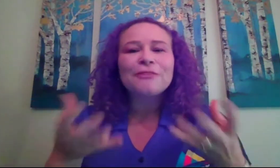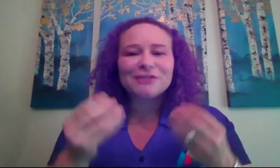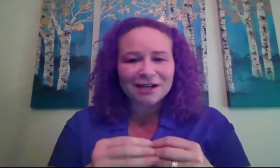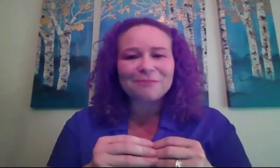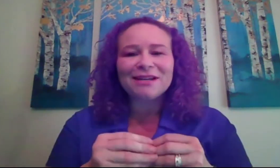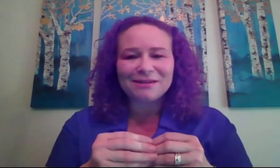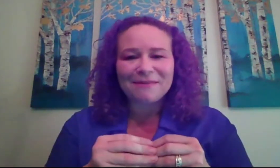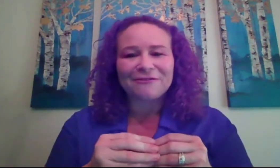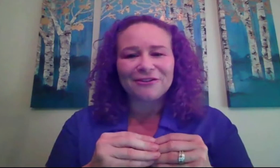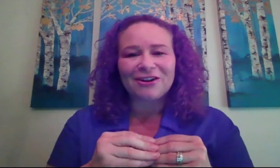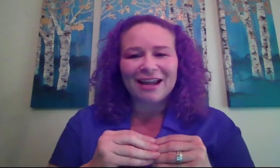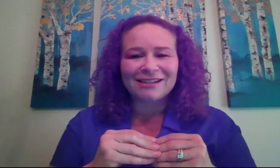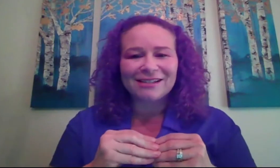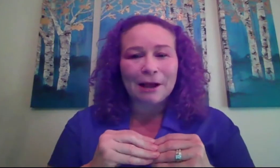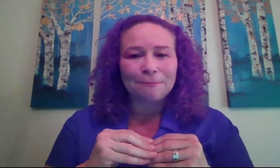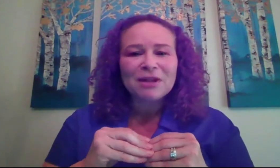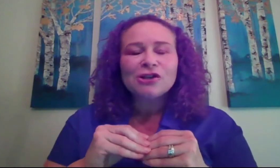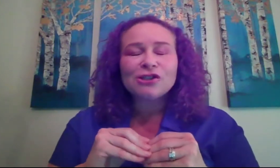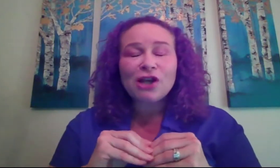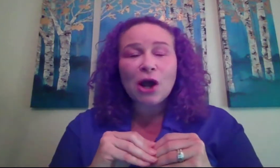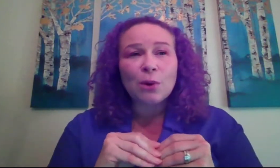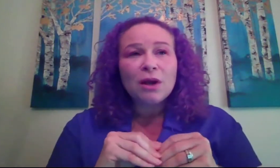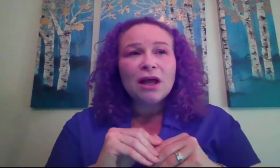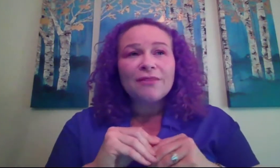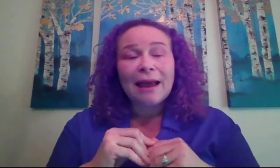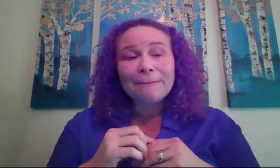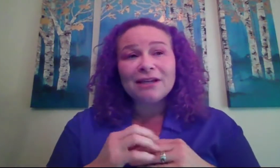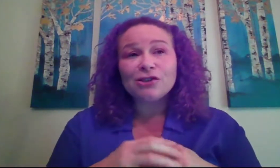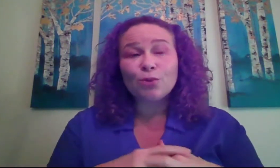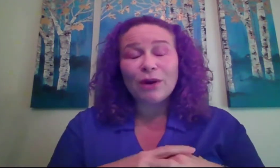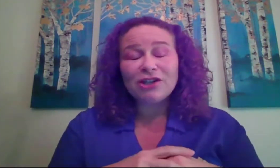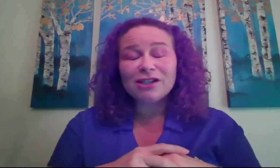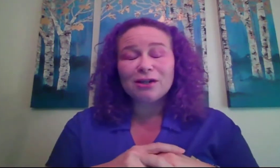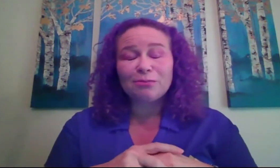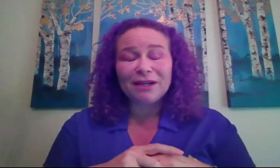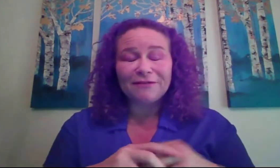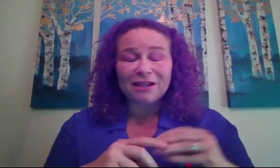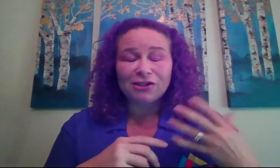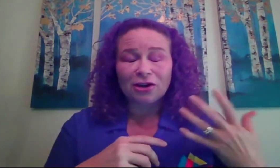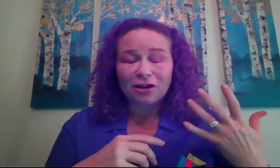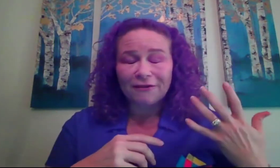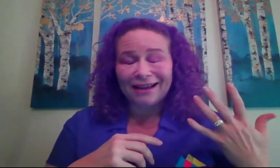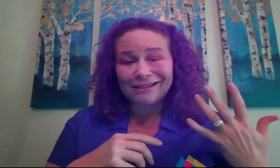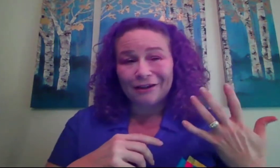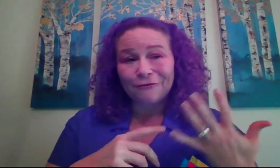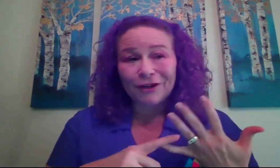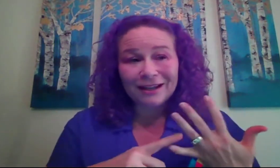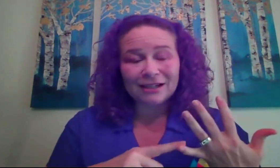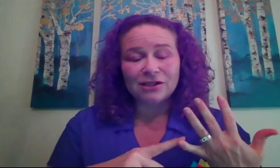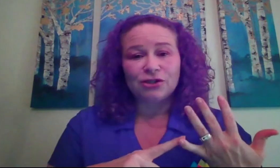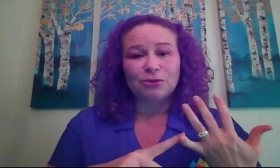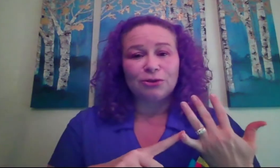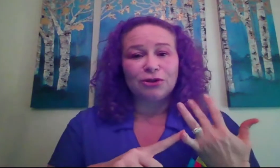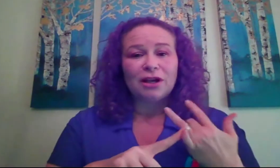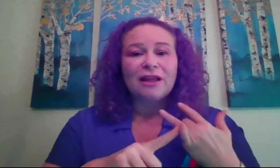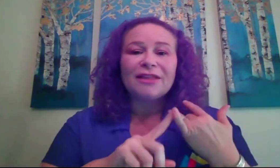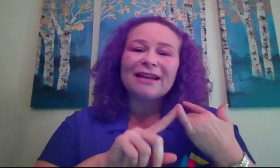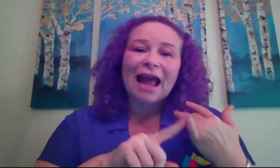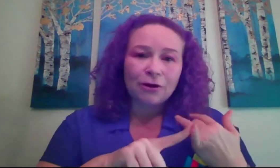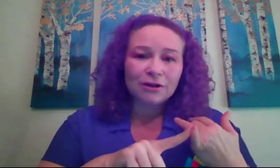there's going to be a demand for their ASL. So that means their wages could be, they start off as a freelance interpreter, then hourly